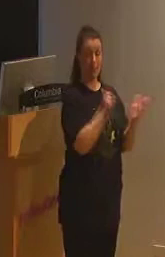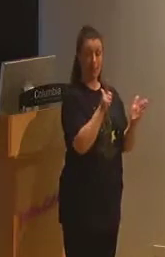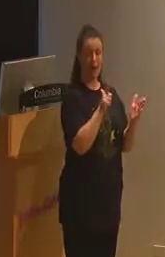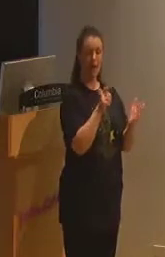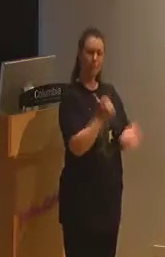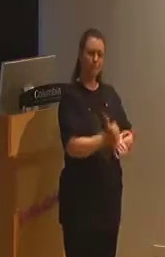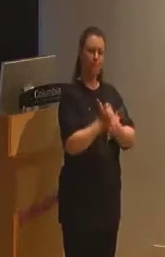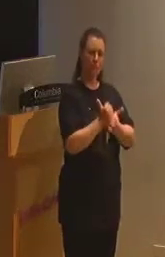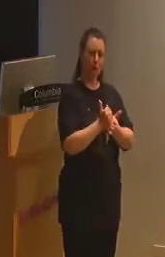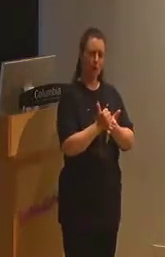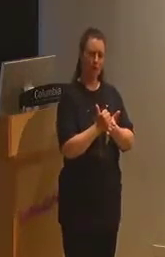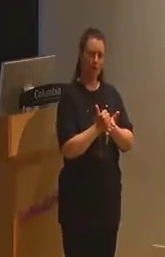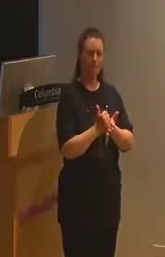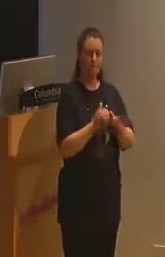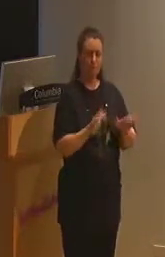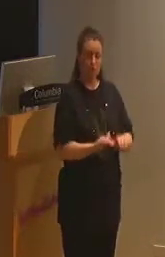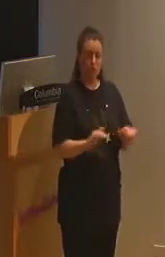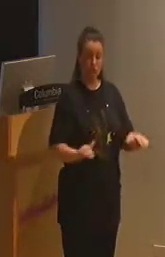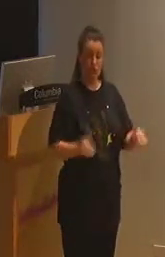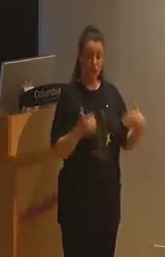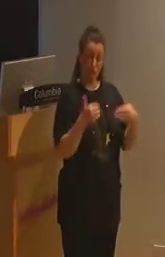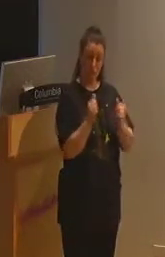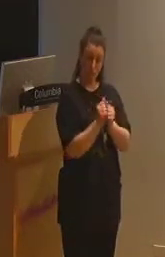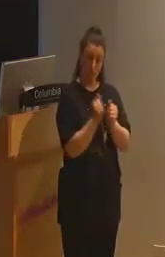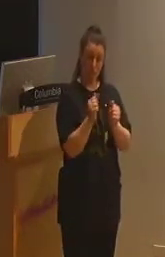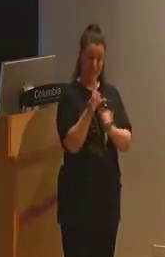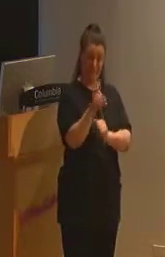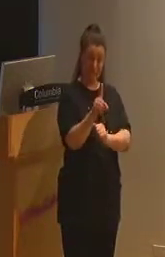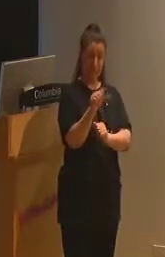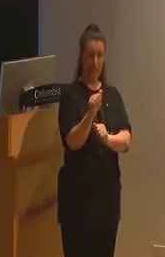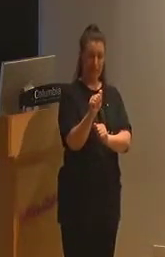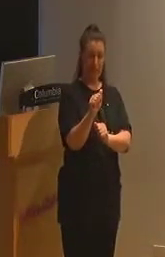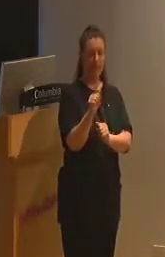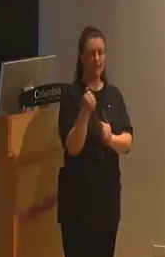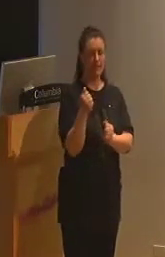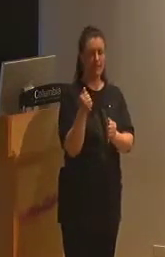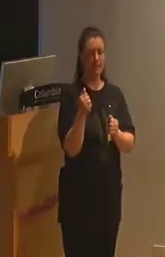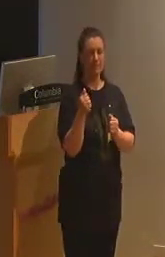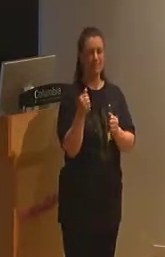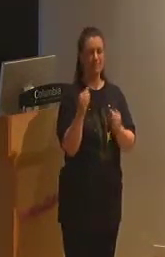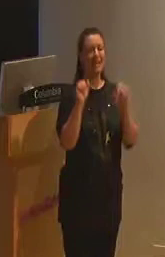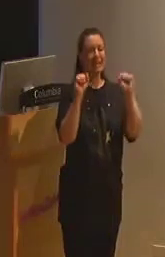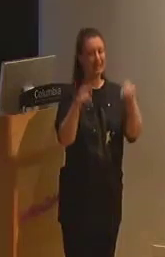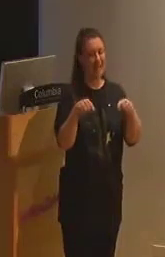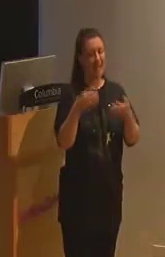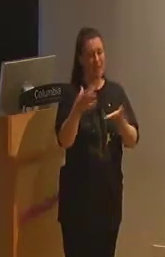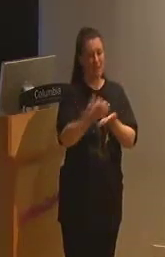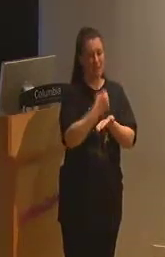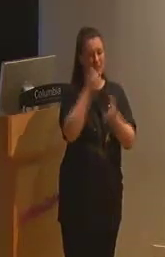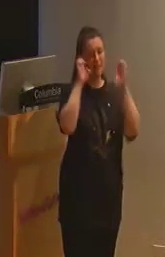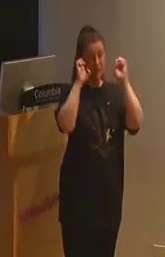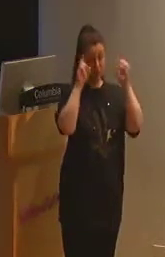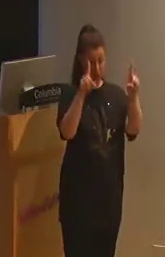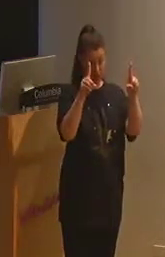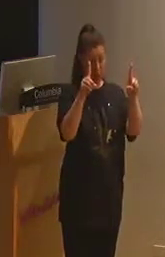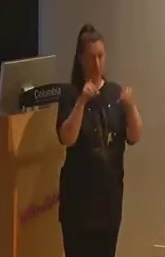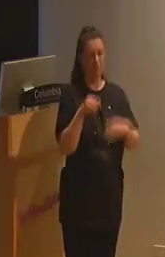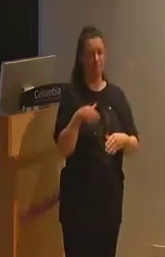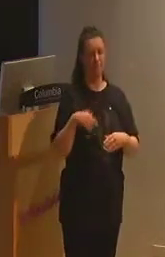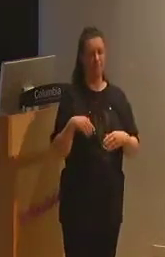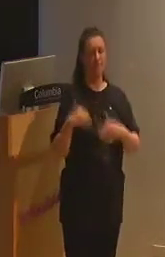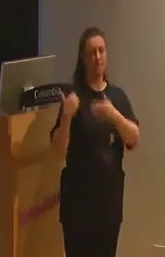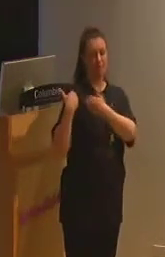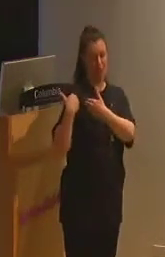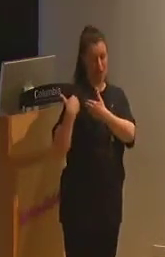had access to an education in public schools. The law holds states and local education agencies